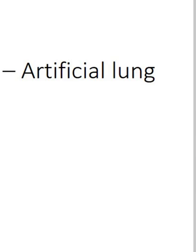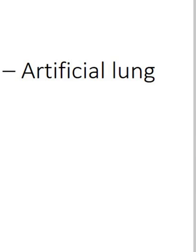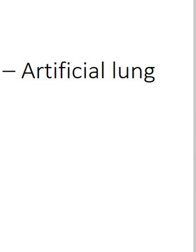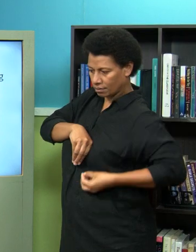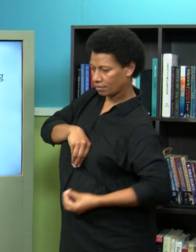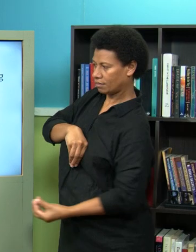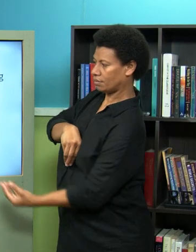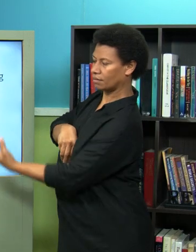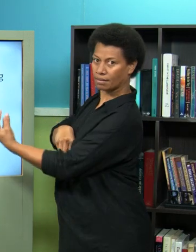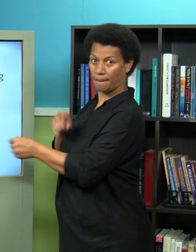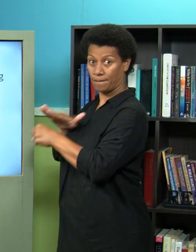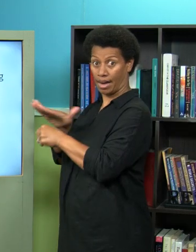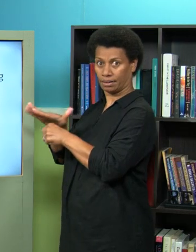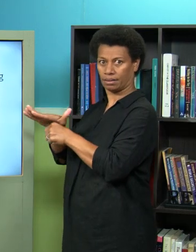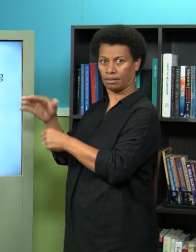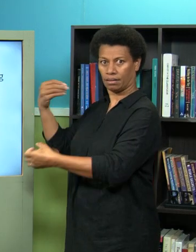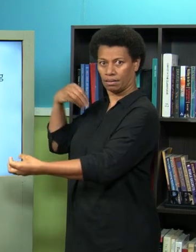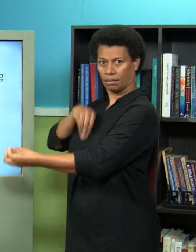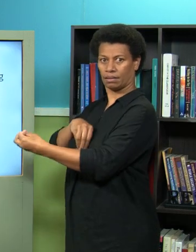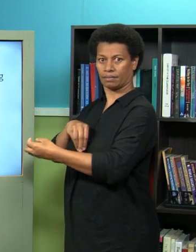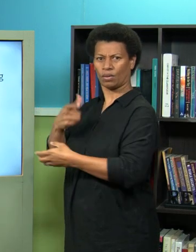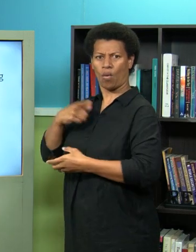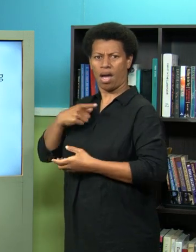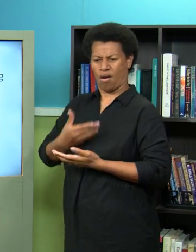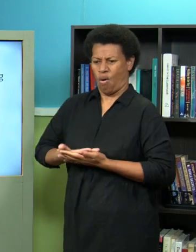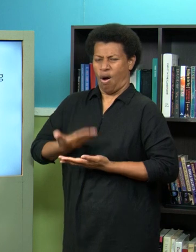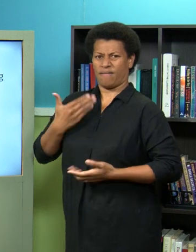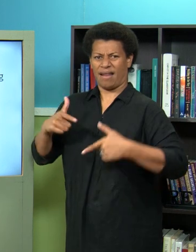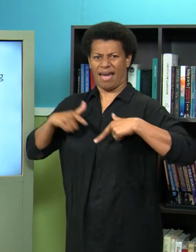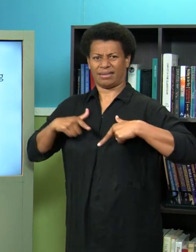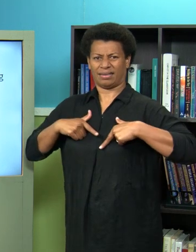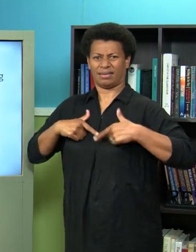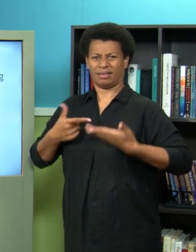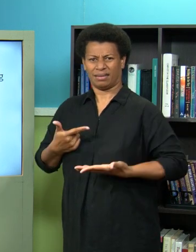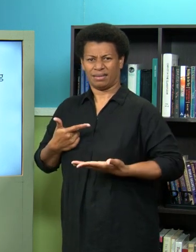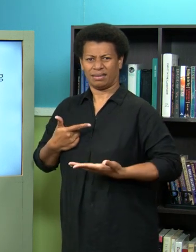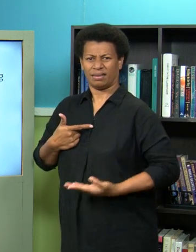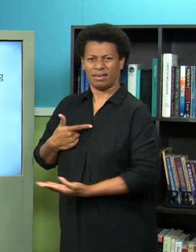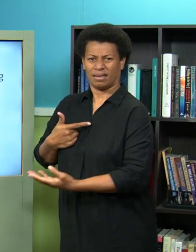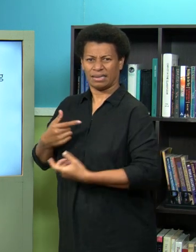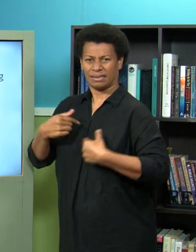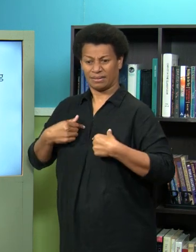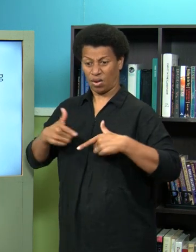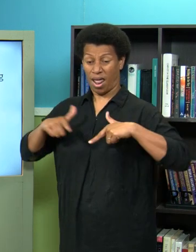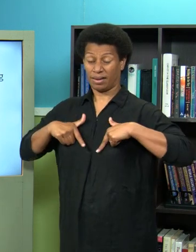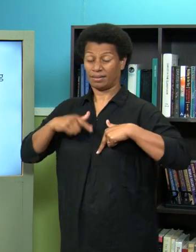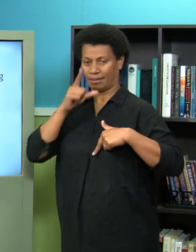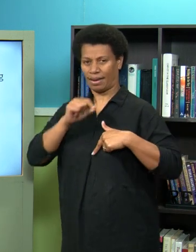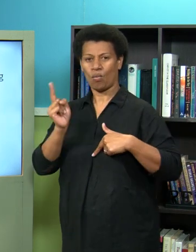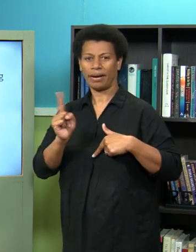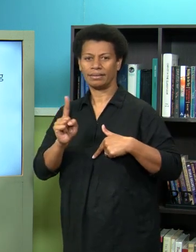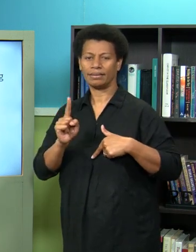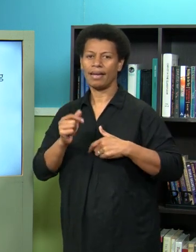body again this so that it takes the load off your lungs giving your lungs um the ability to be able to heal